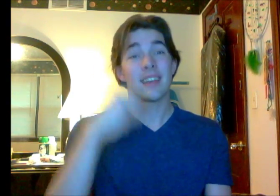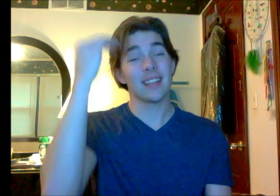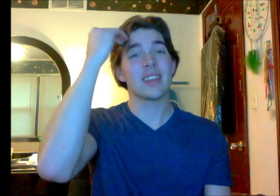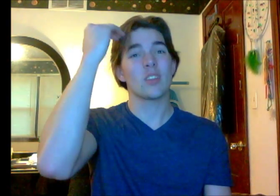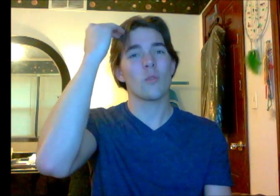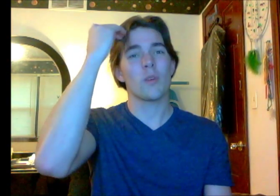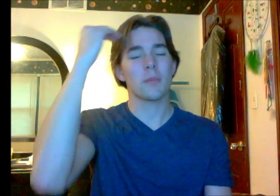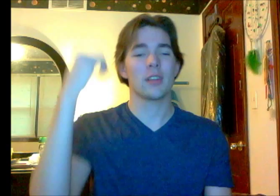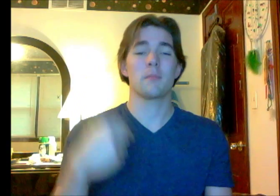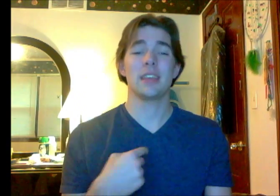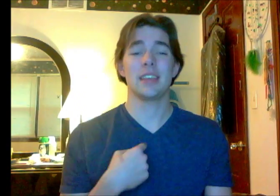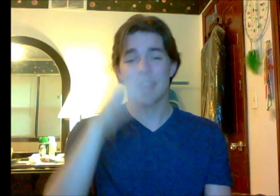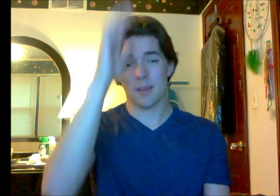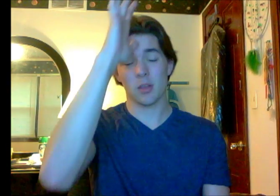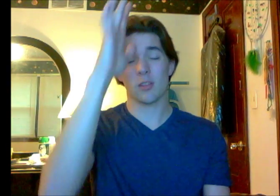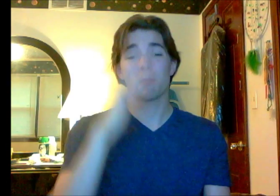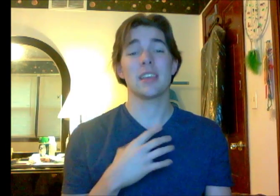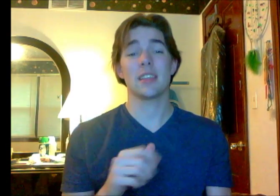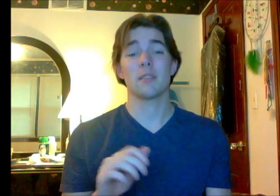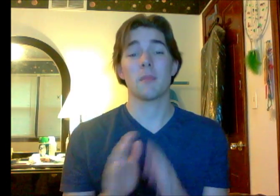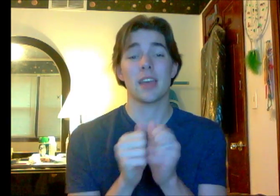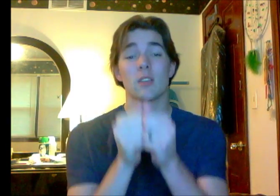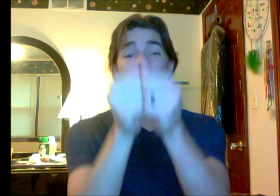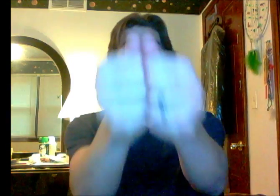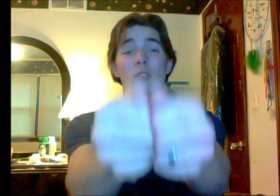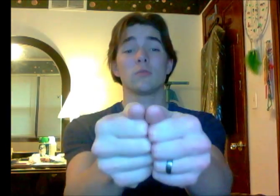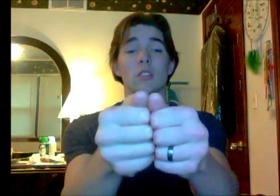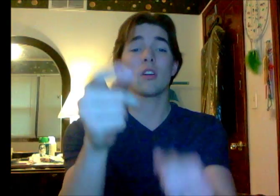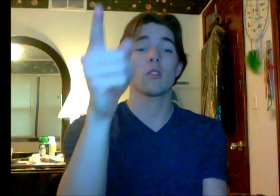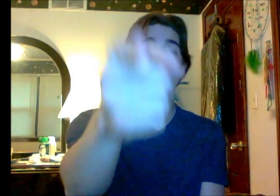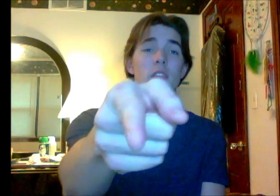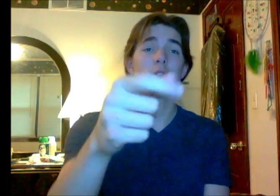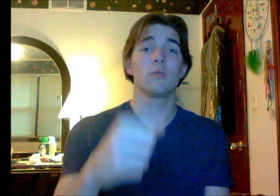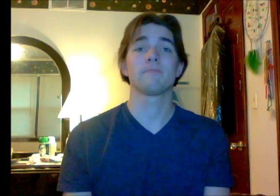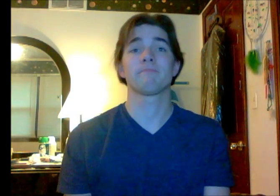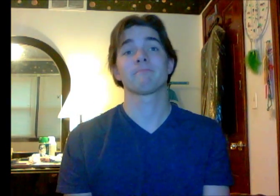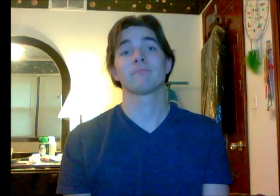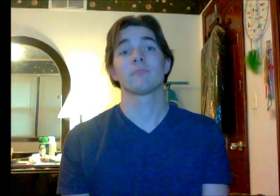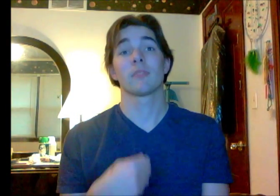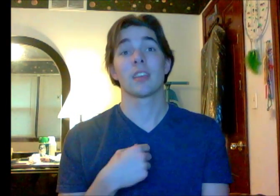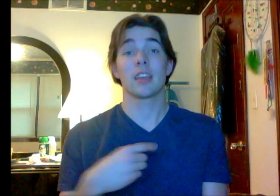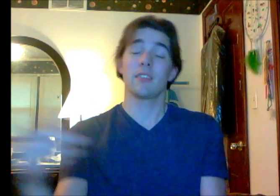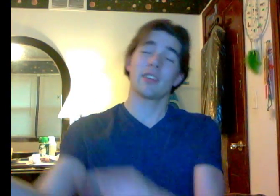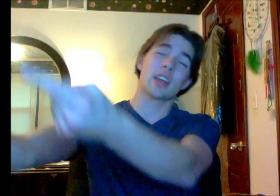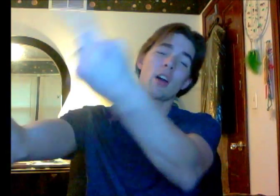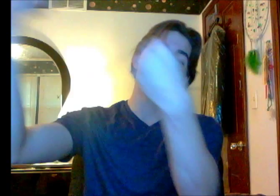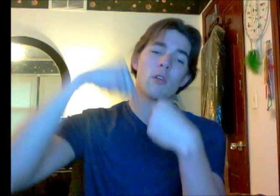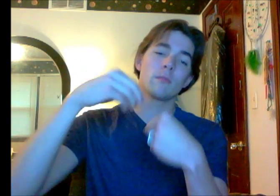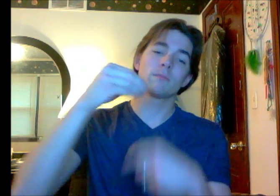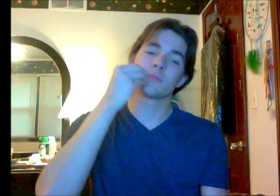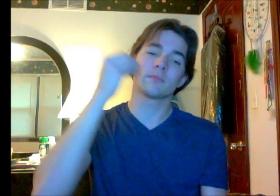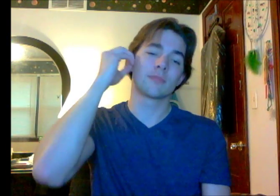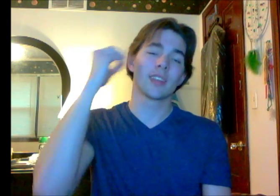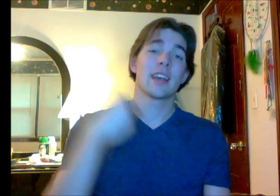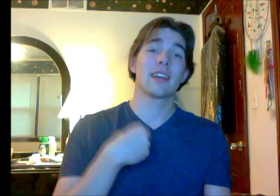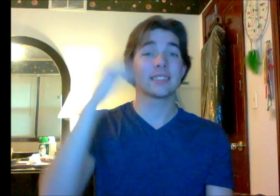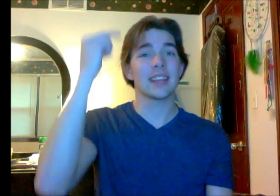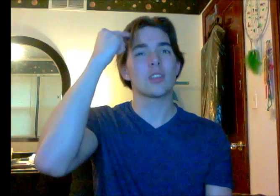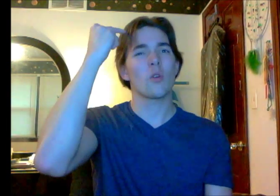I'm be the man who goes along with you And when I come home When I come home Yes, I know